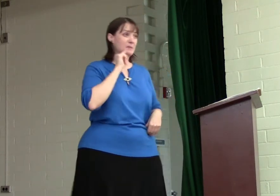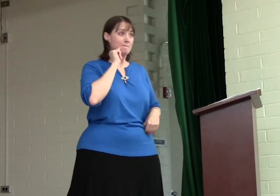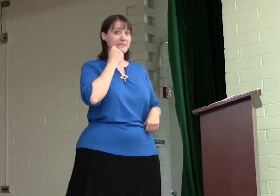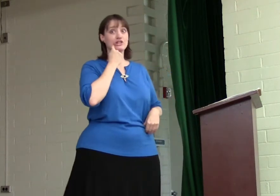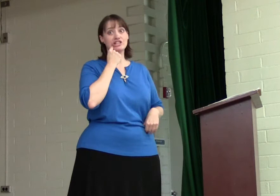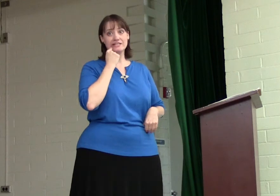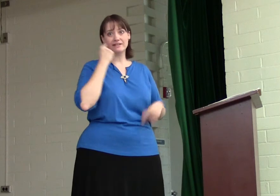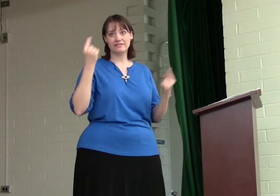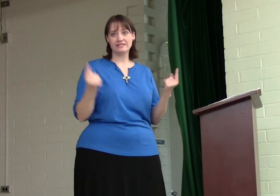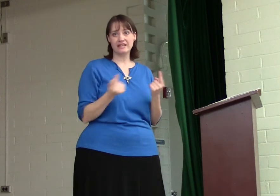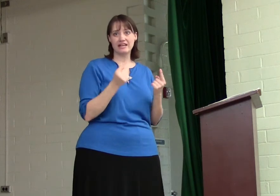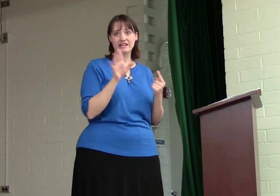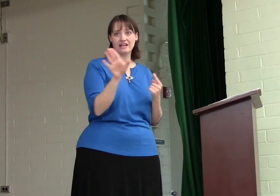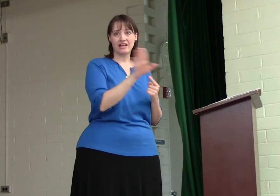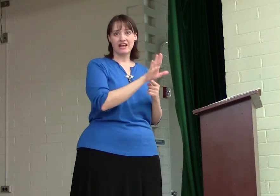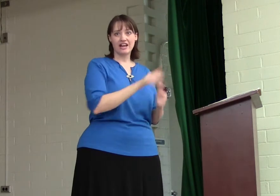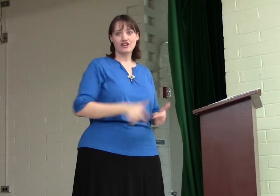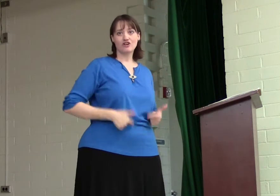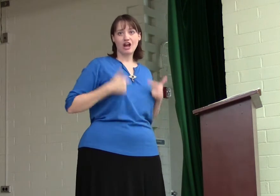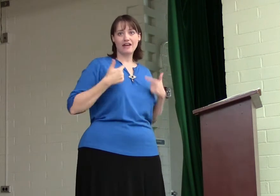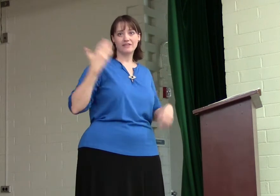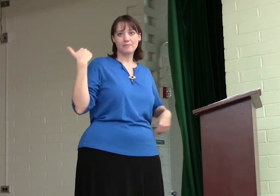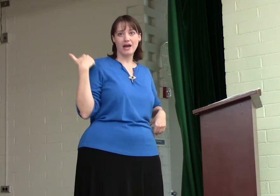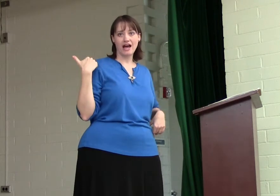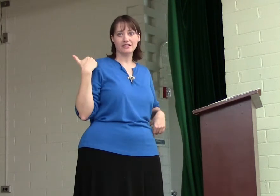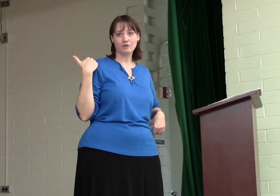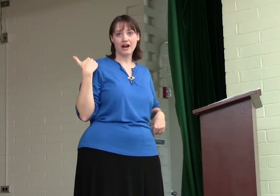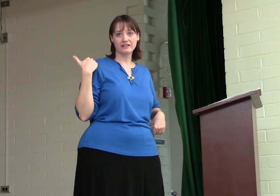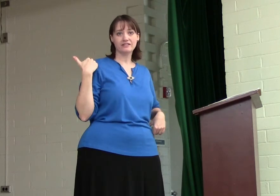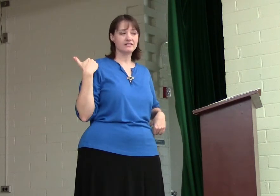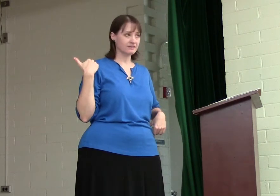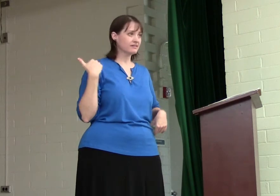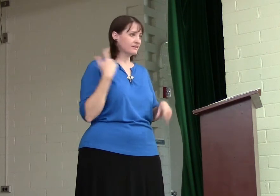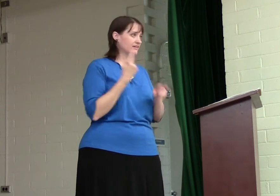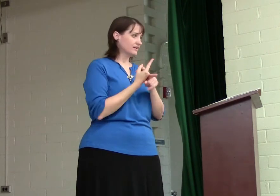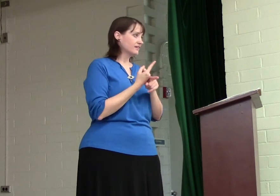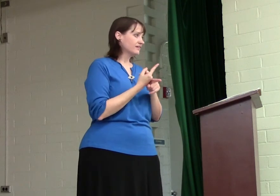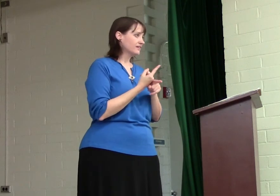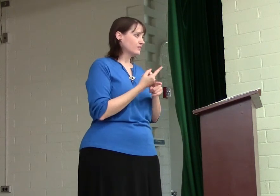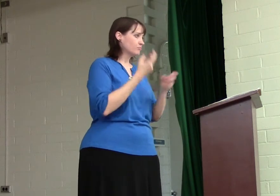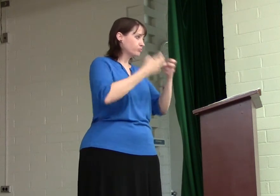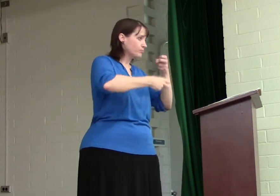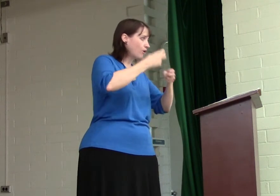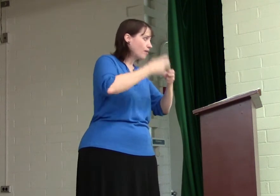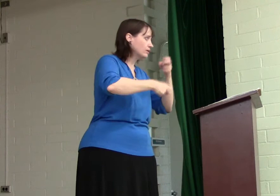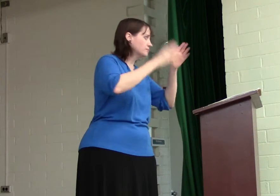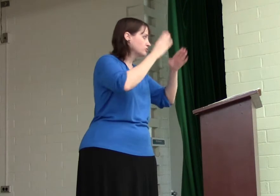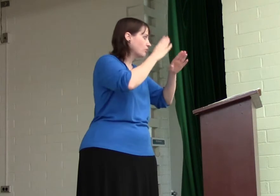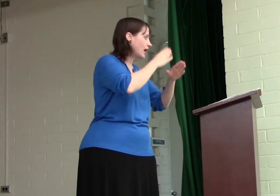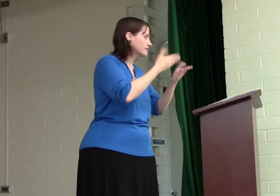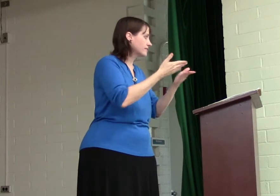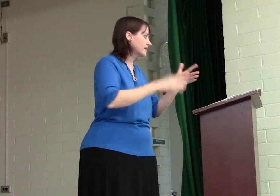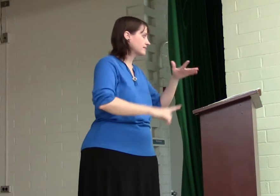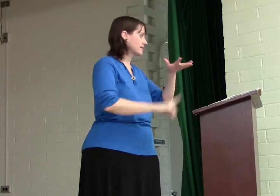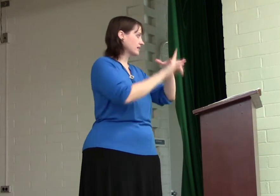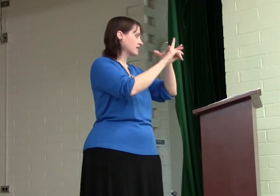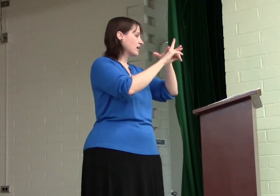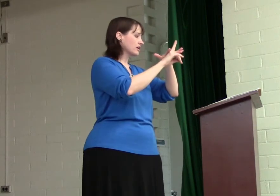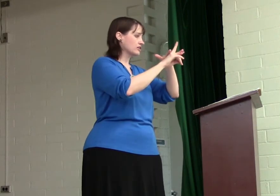the bitterness of sin in your life in the past, right? The problems and trials and things that can